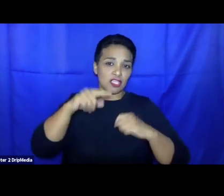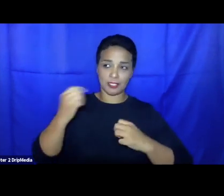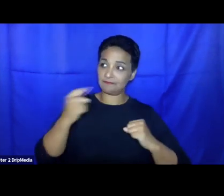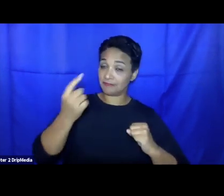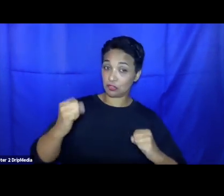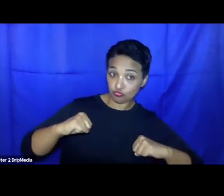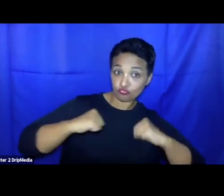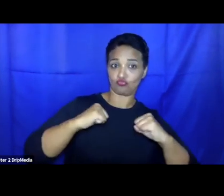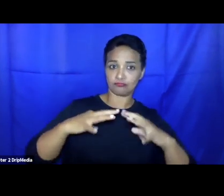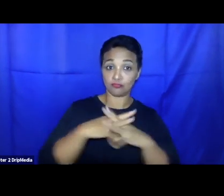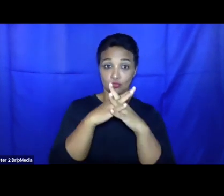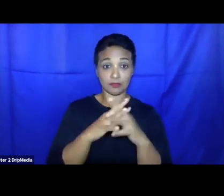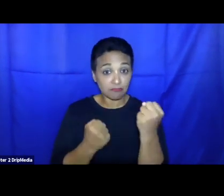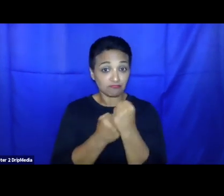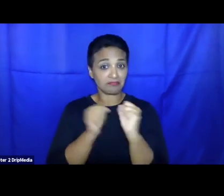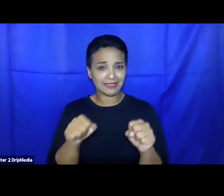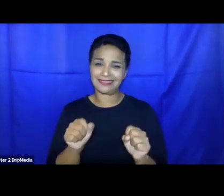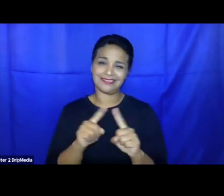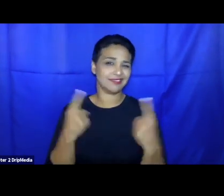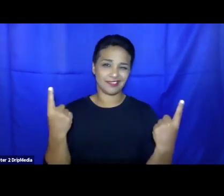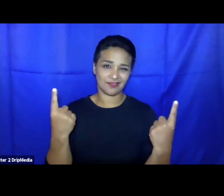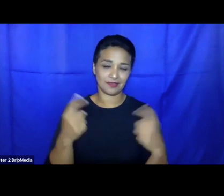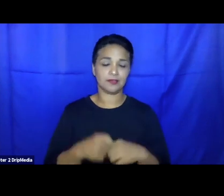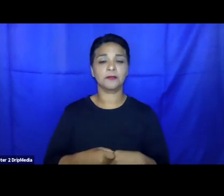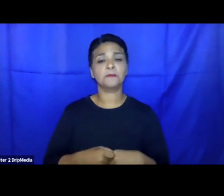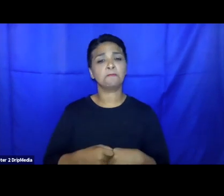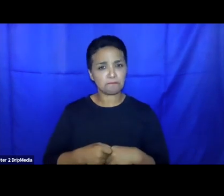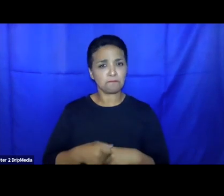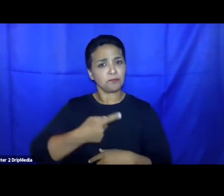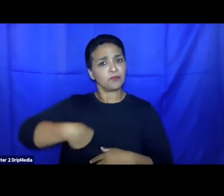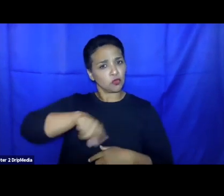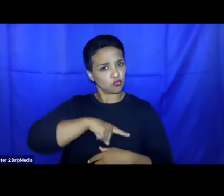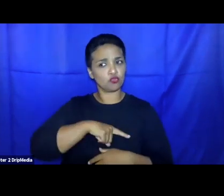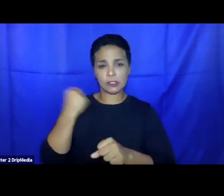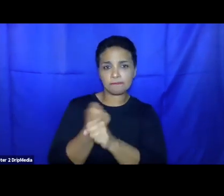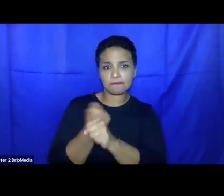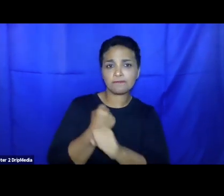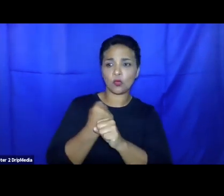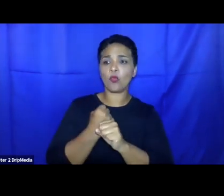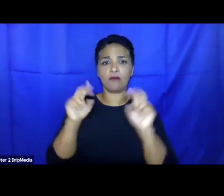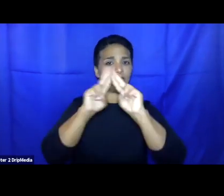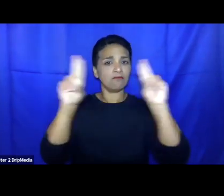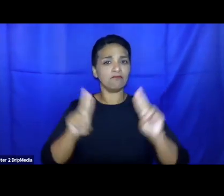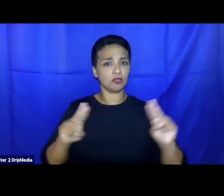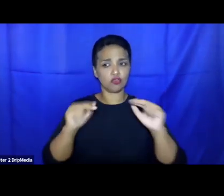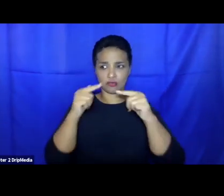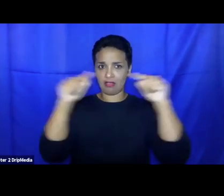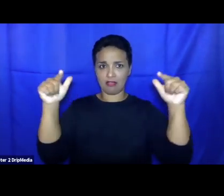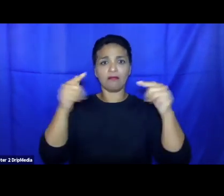We are, of course, active at the international level and understand, you know, Canadian foreign policy understands itself is actively